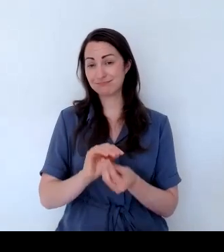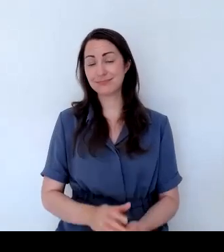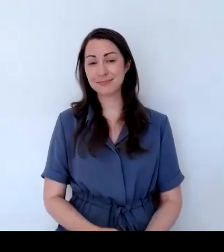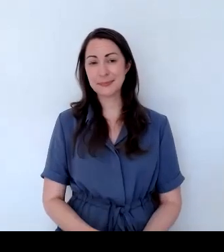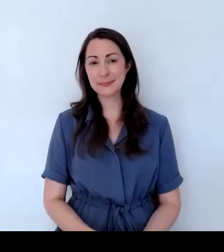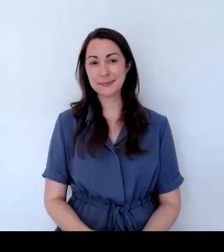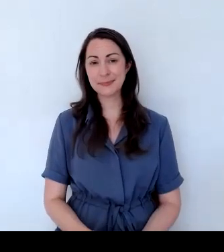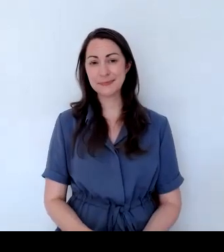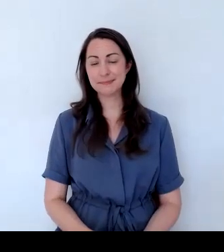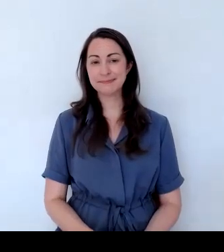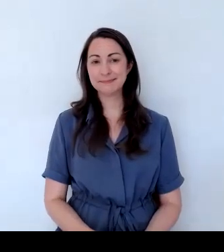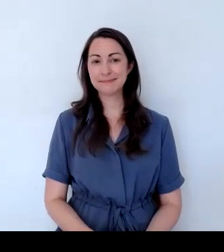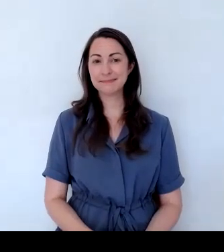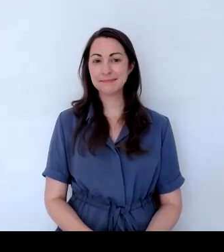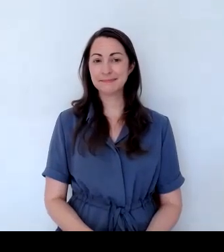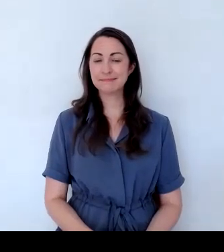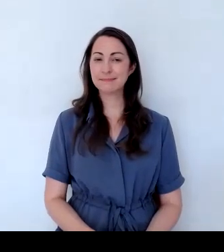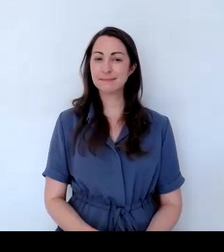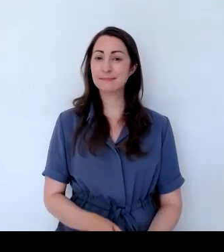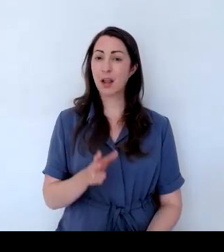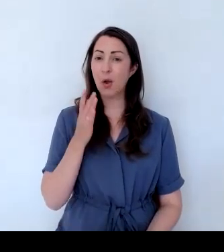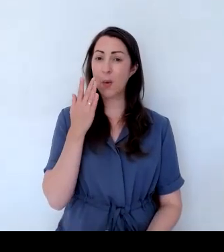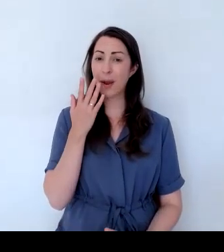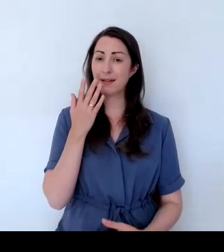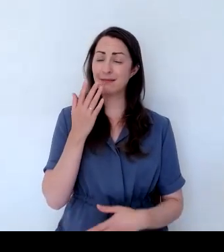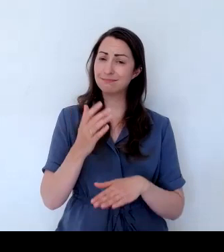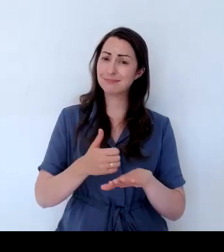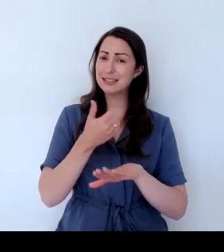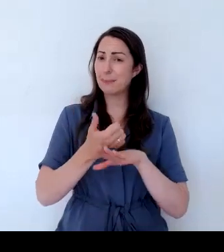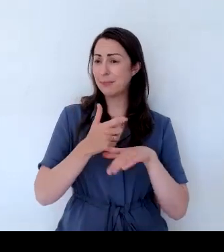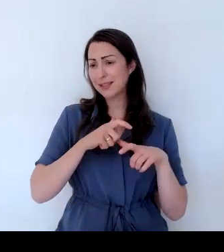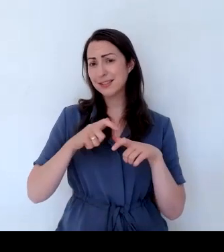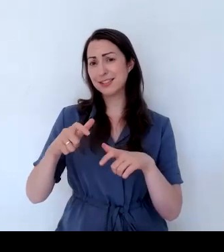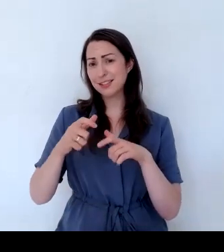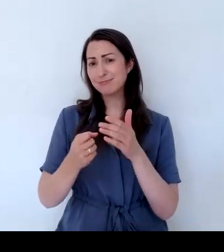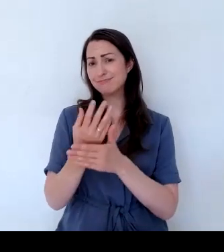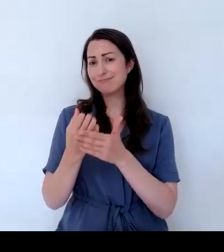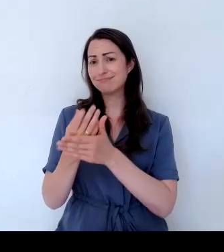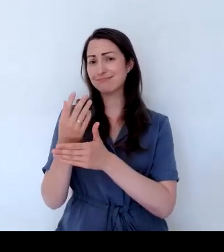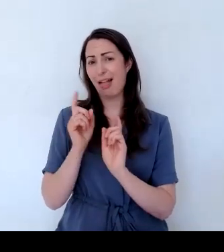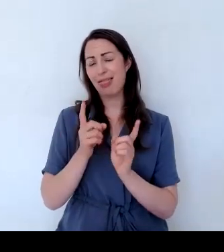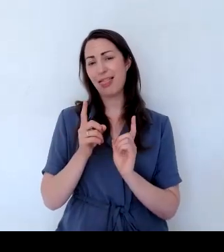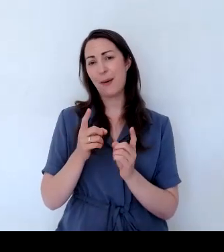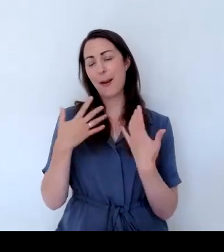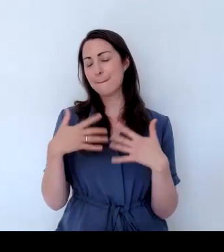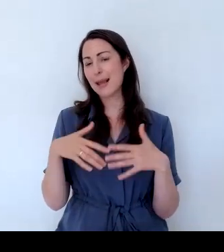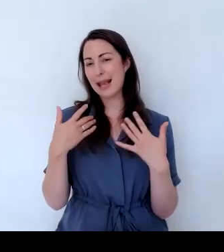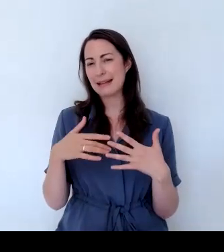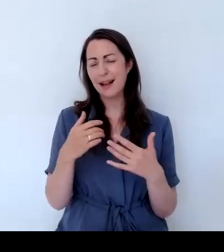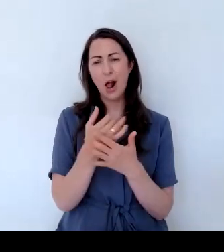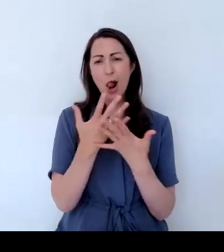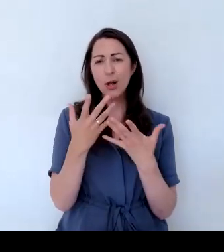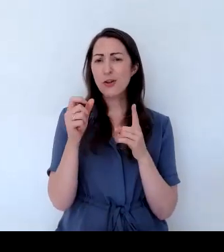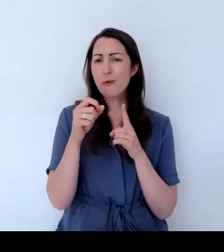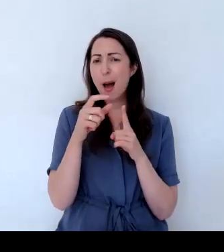And I think once that gets established, it will be absolutely amazing. It'll be all sort of purples and